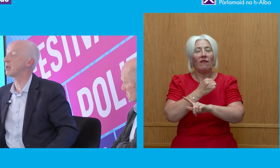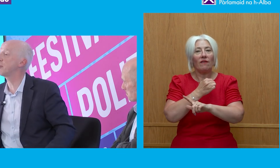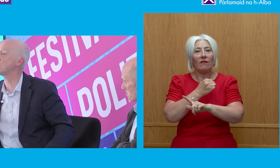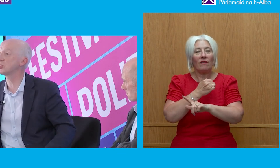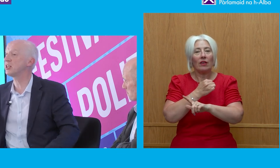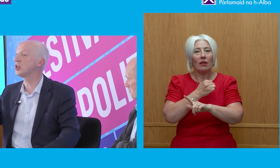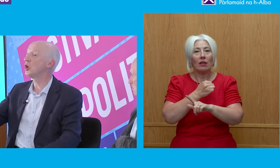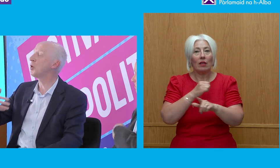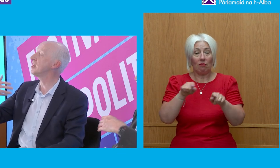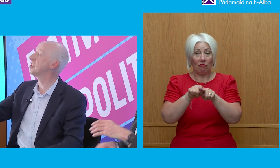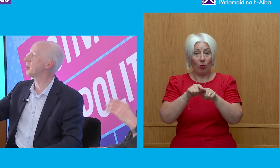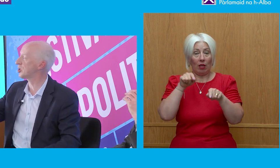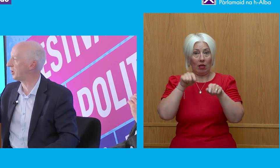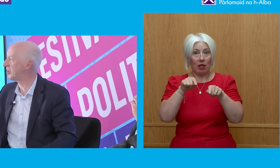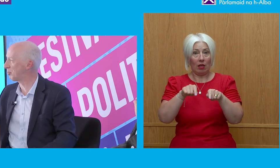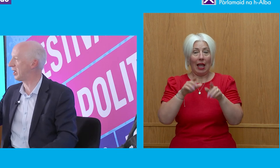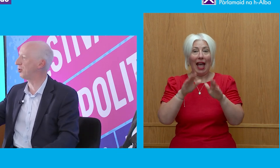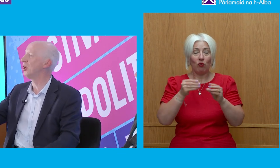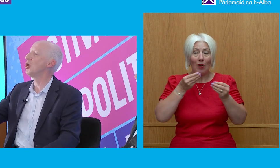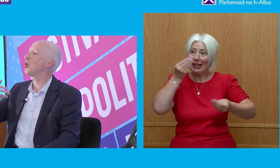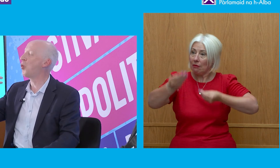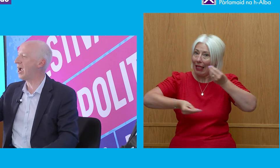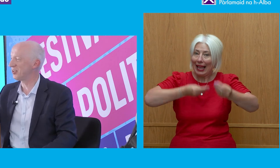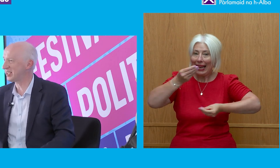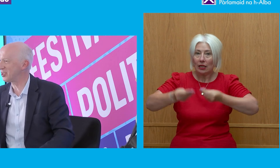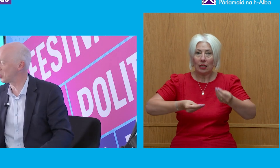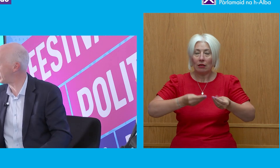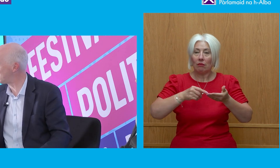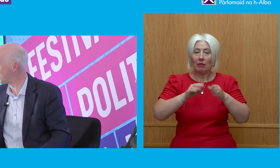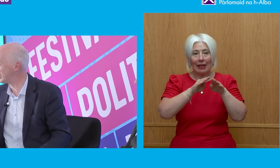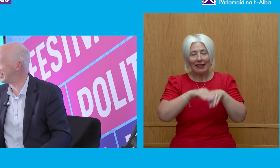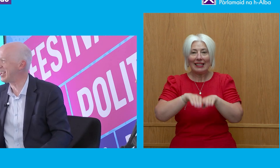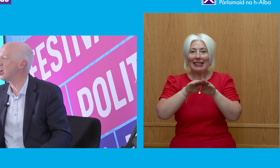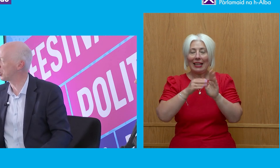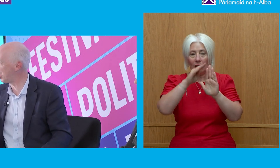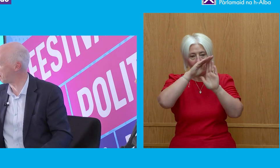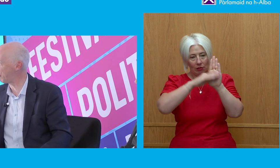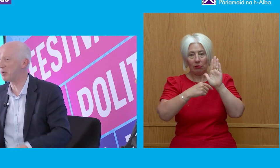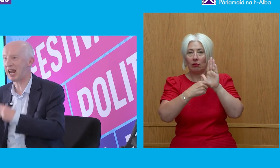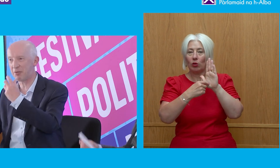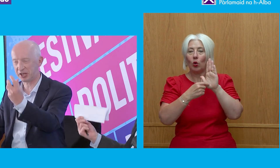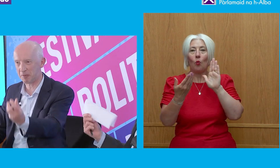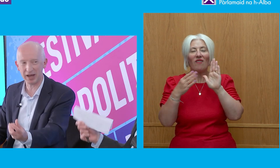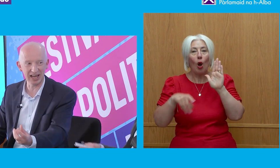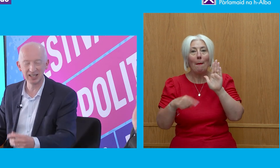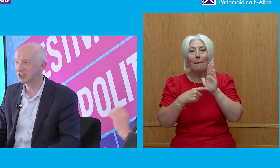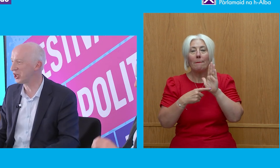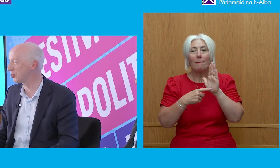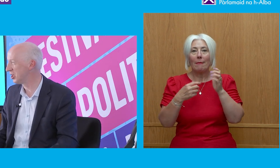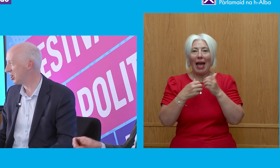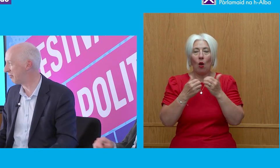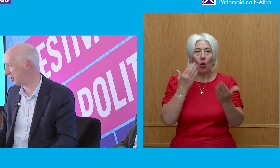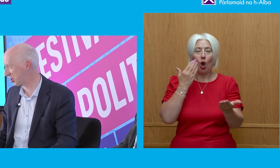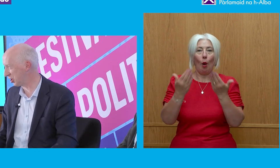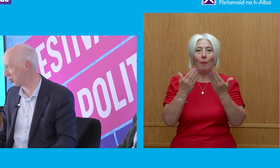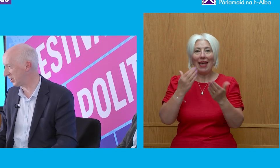as part of that professional standards we need to explain to people where the standards we enjoy today come from and how they compare to